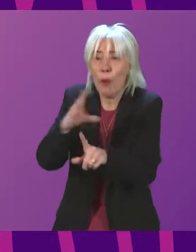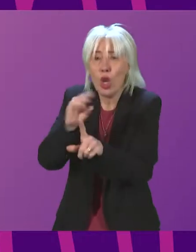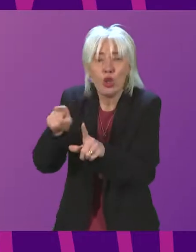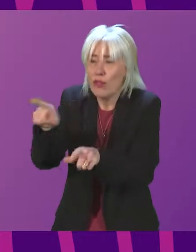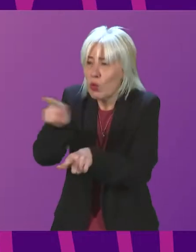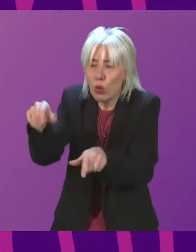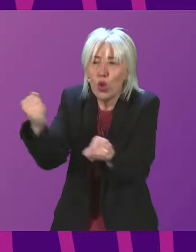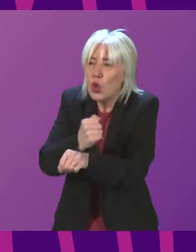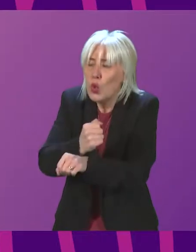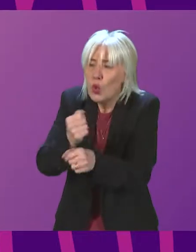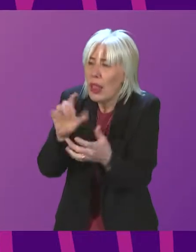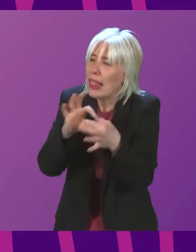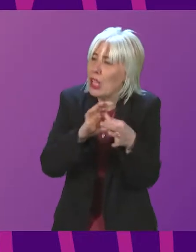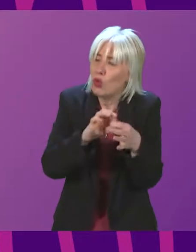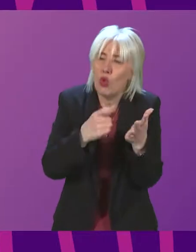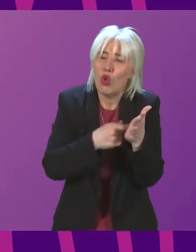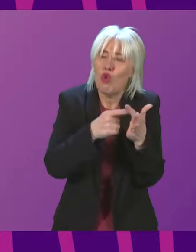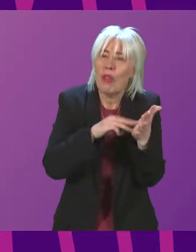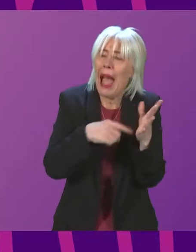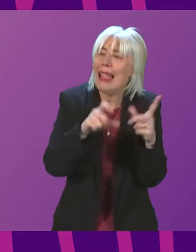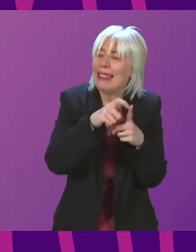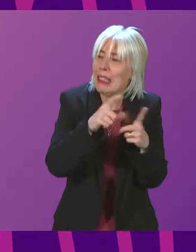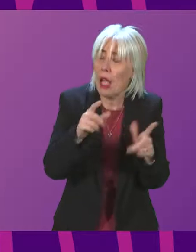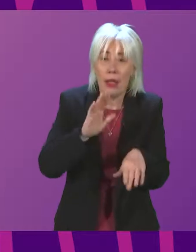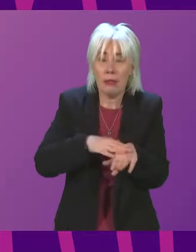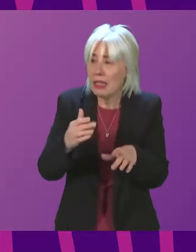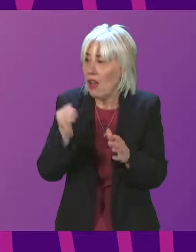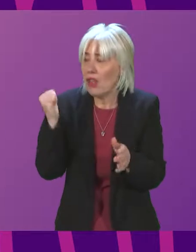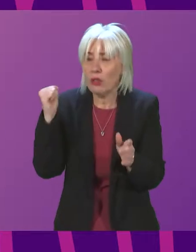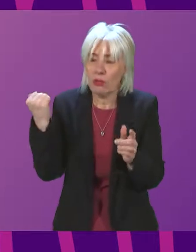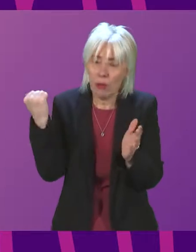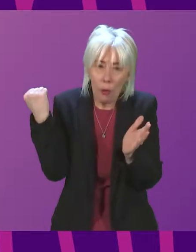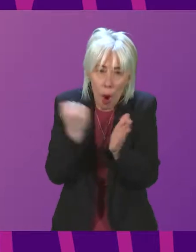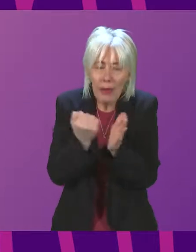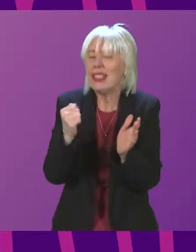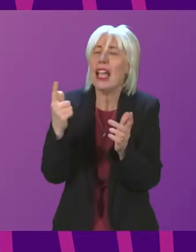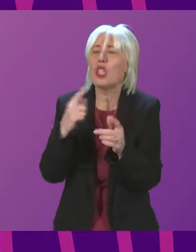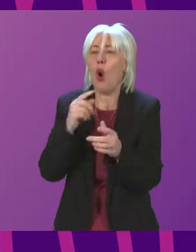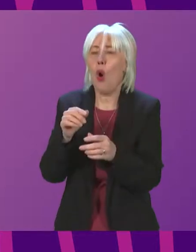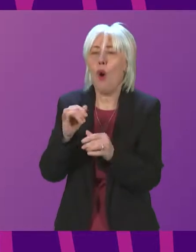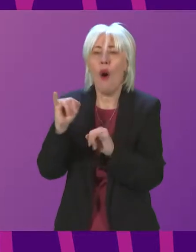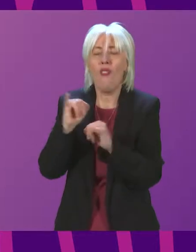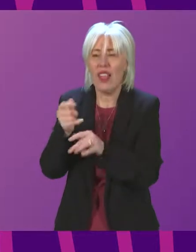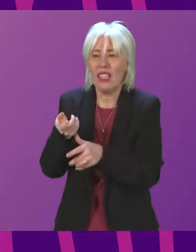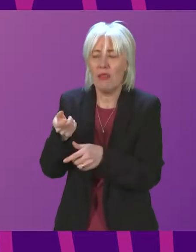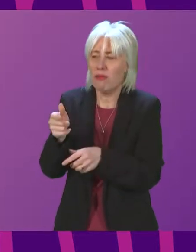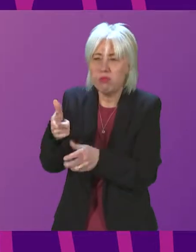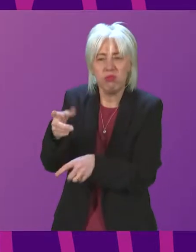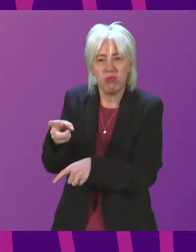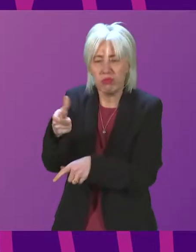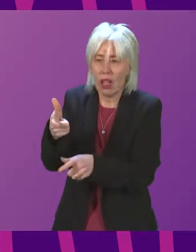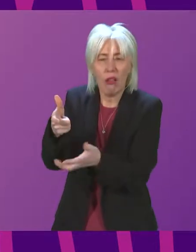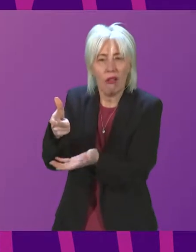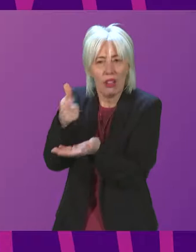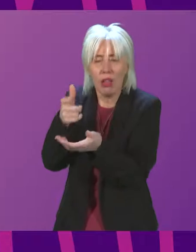they would do in relation to remand. But it is the case, whether it's homicide, whether it's handling of offensive weapons, we've seen a massive reduction. So the